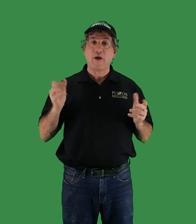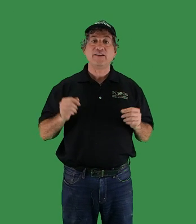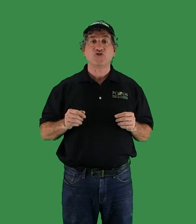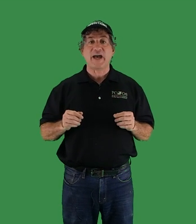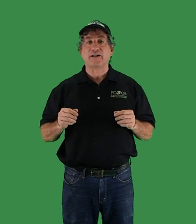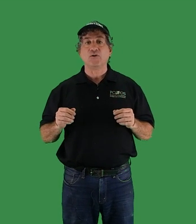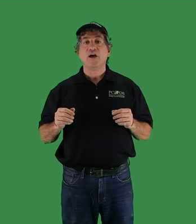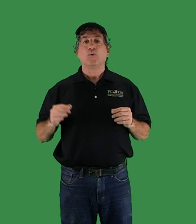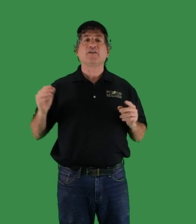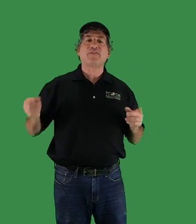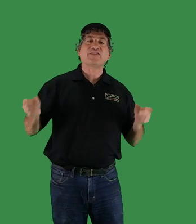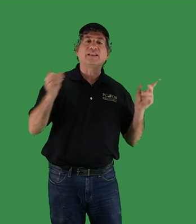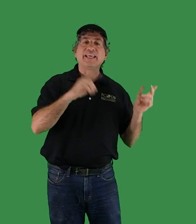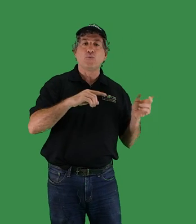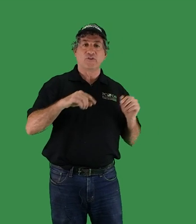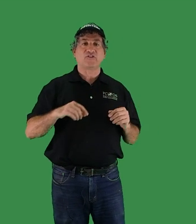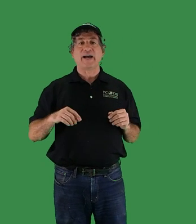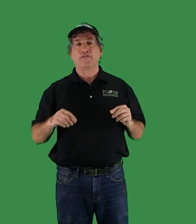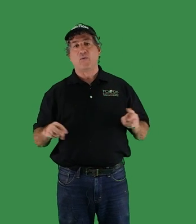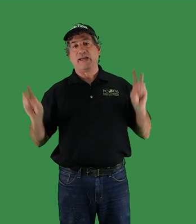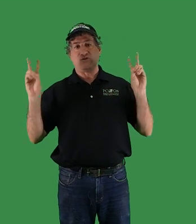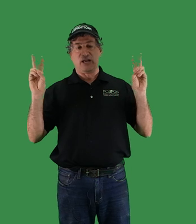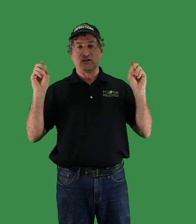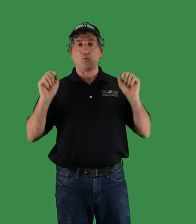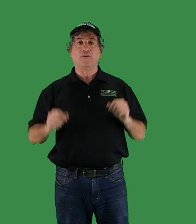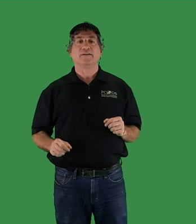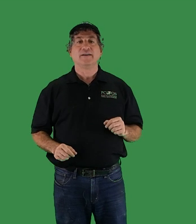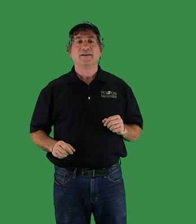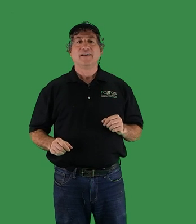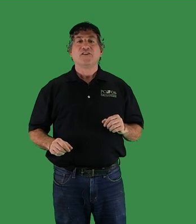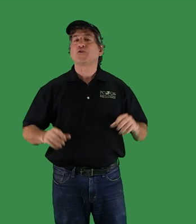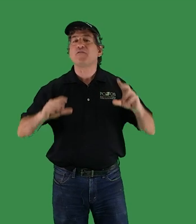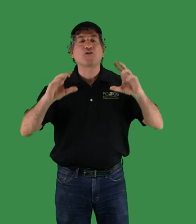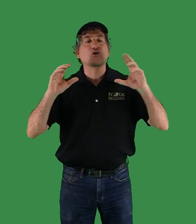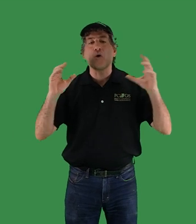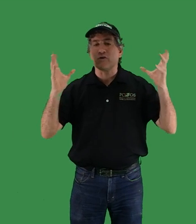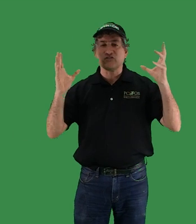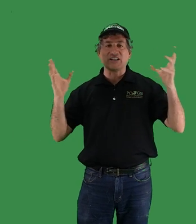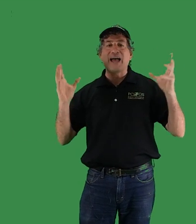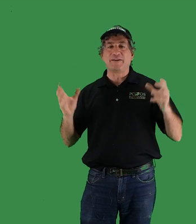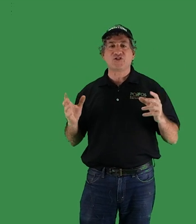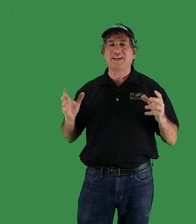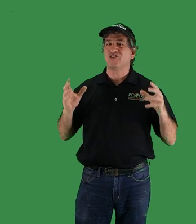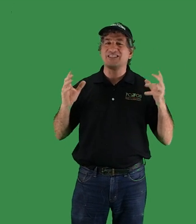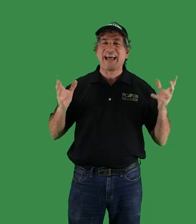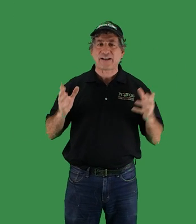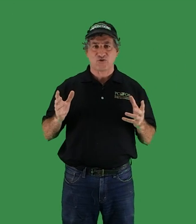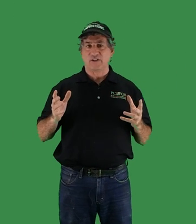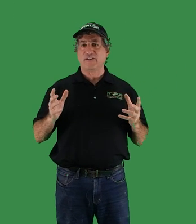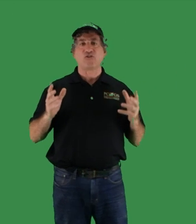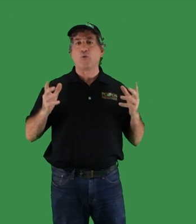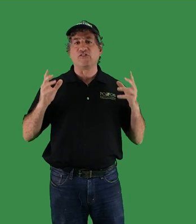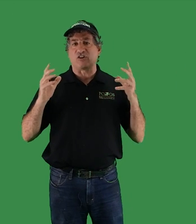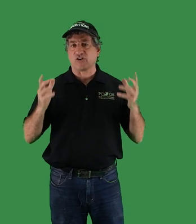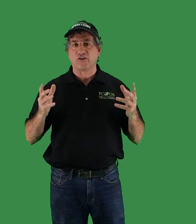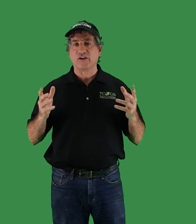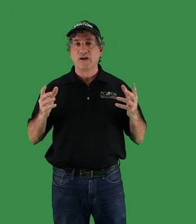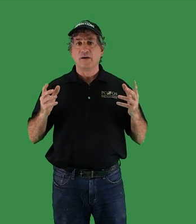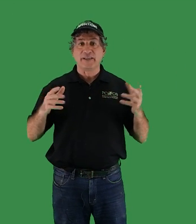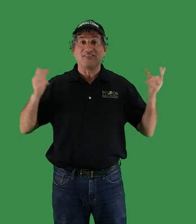rain shadow will affect the leeward side of a range. So, of course, climate change is natural and has always occurred. Plate